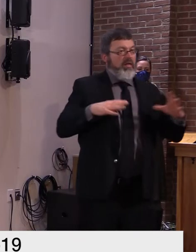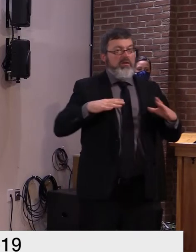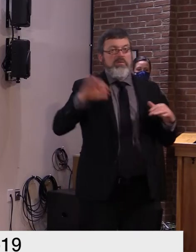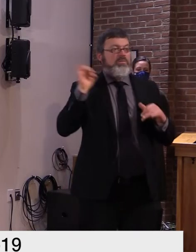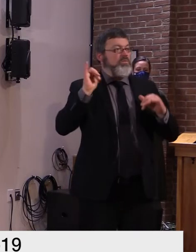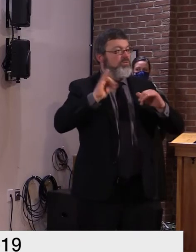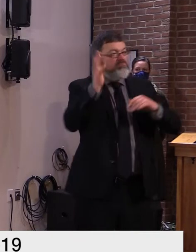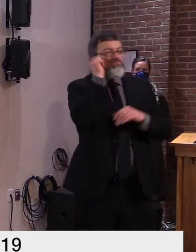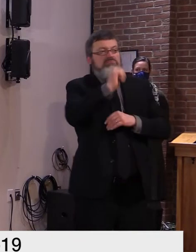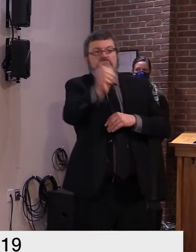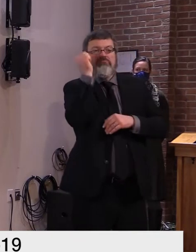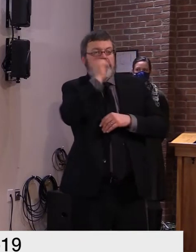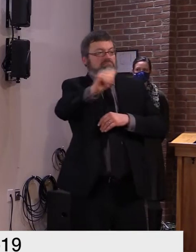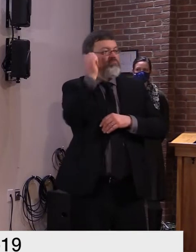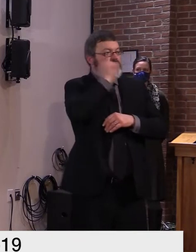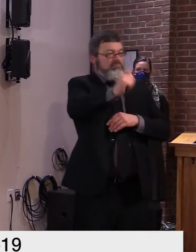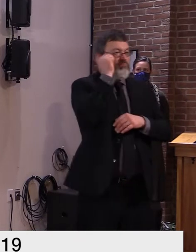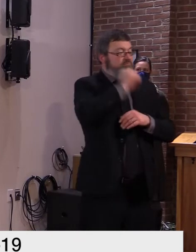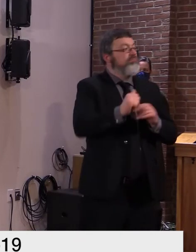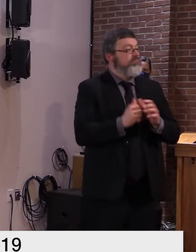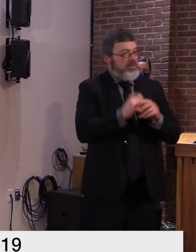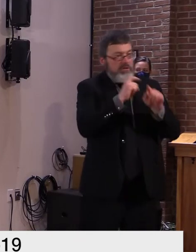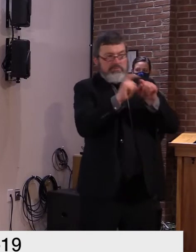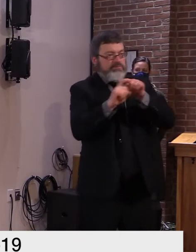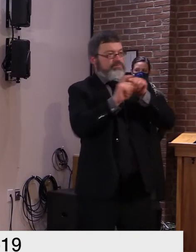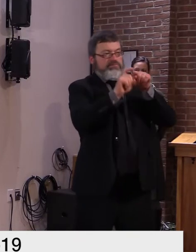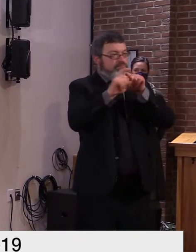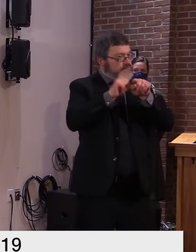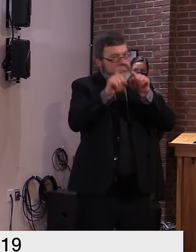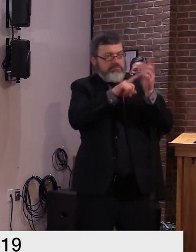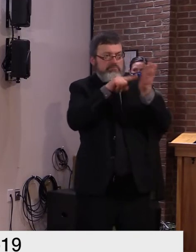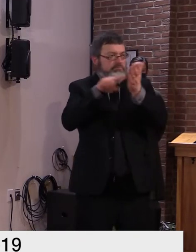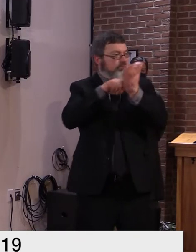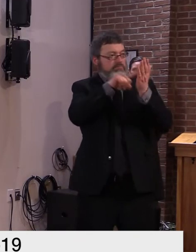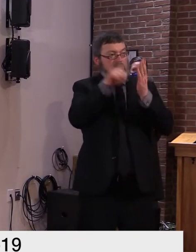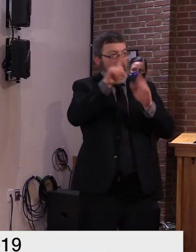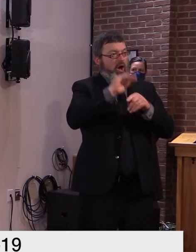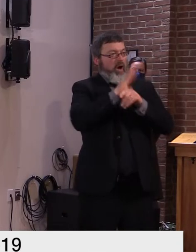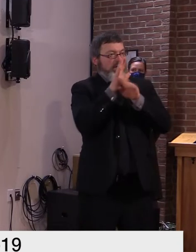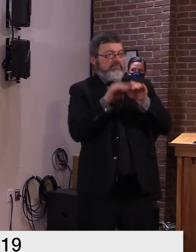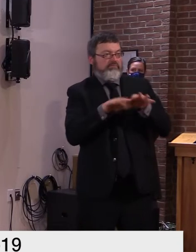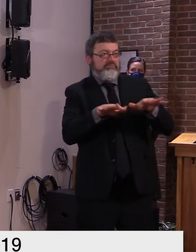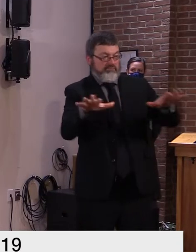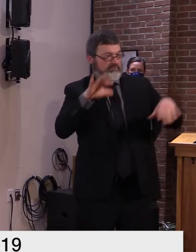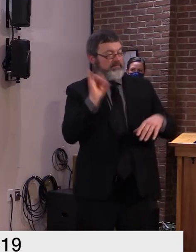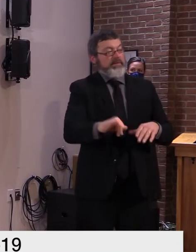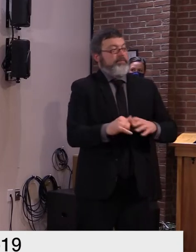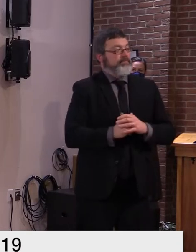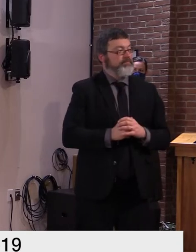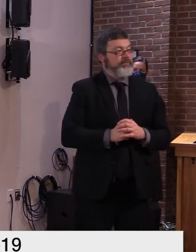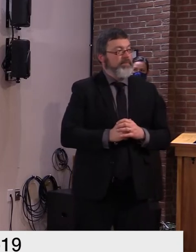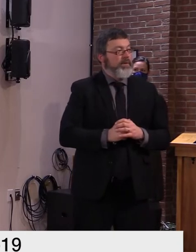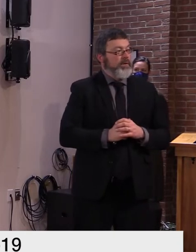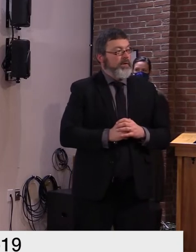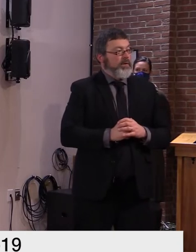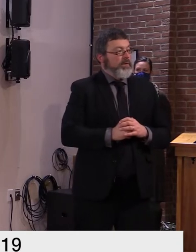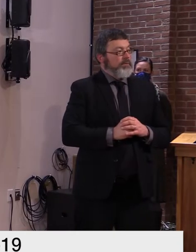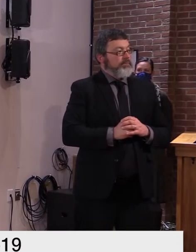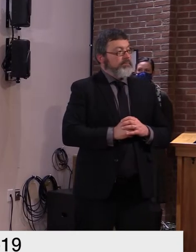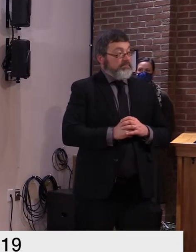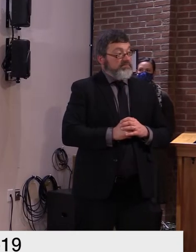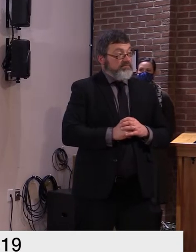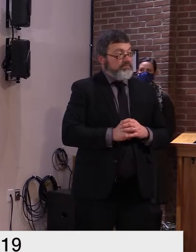just wanted why i'm up here take the opportunity to say that this is the last week of open enrollment